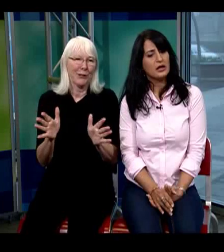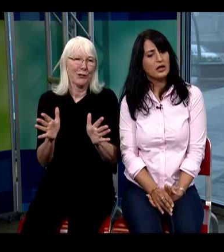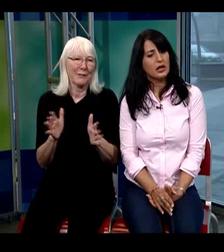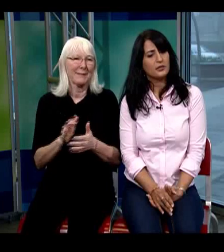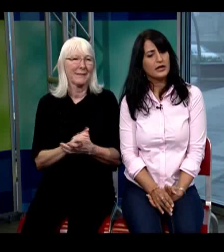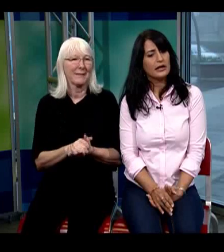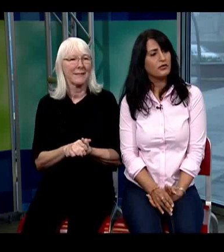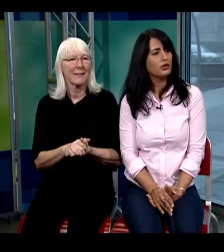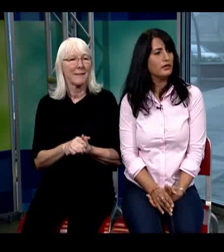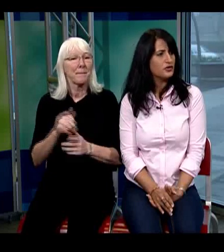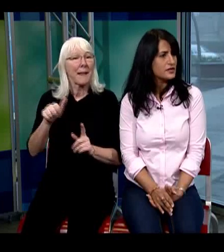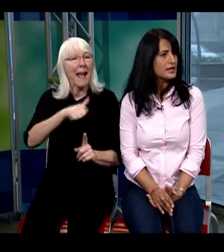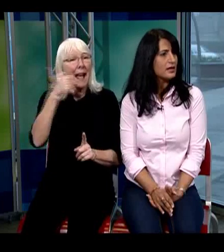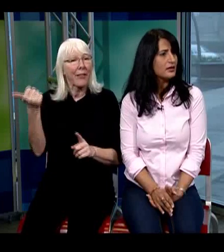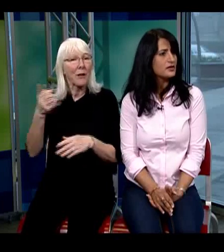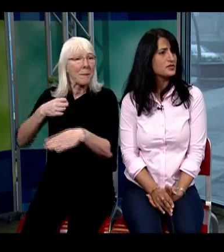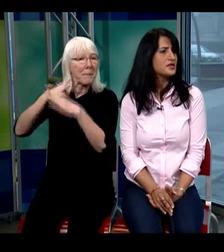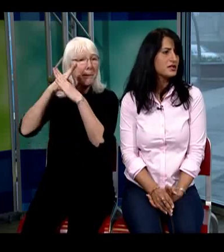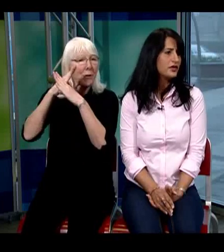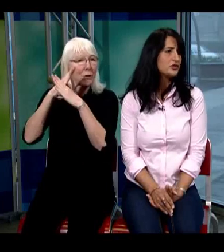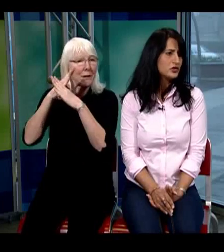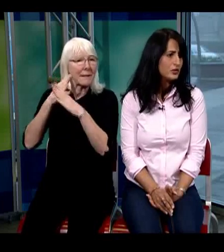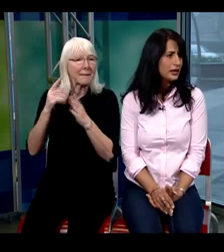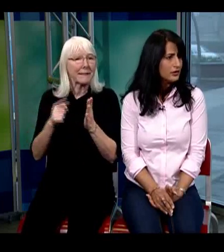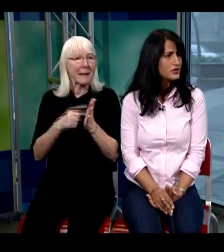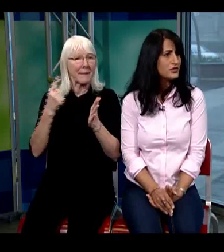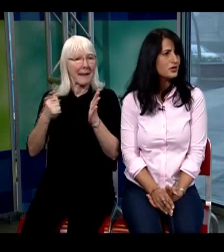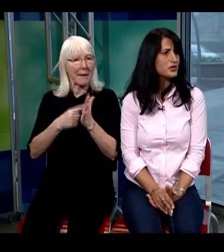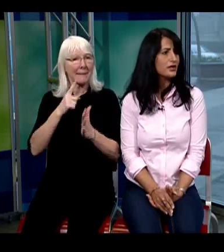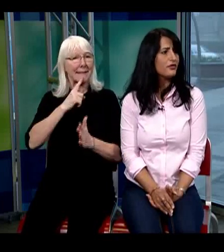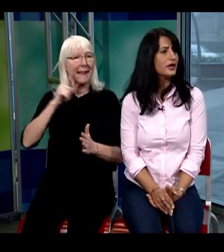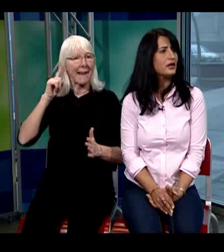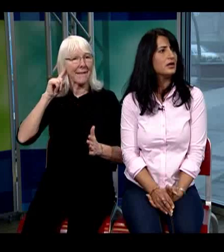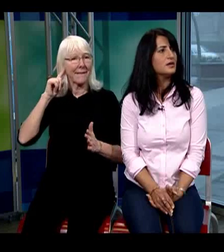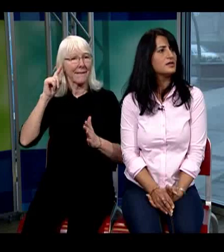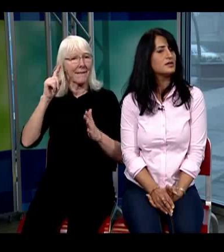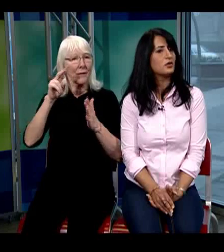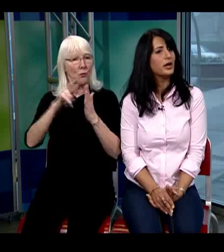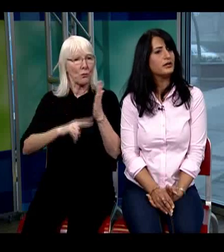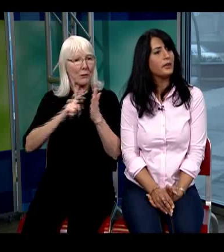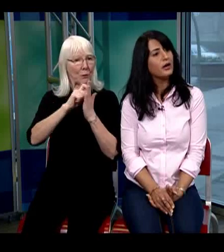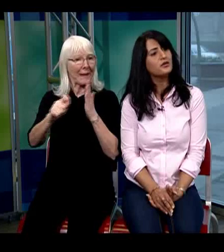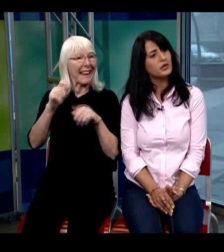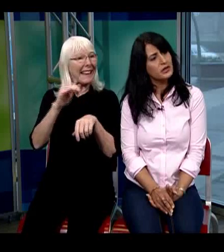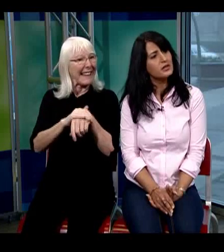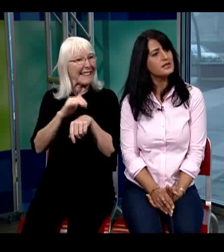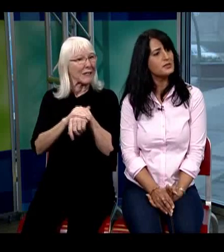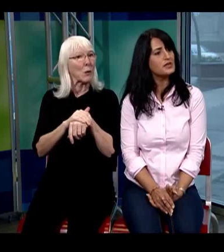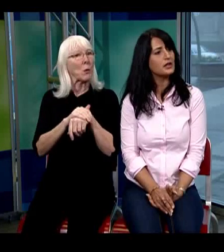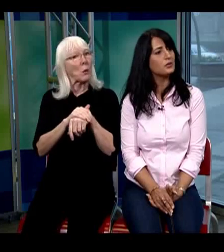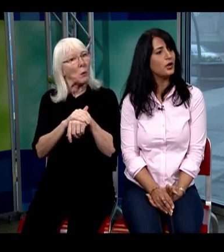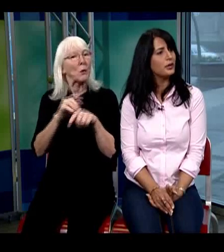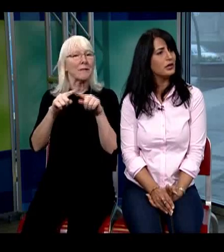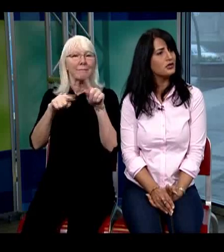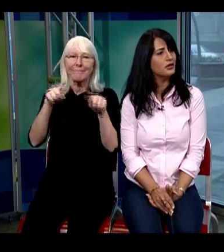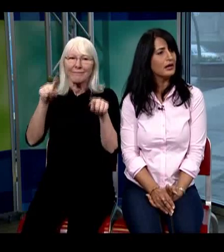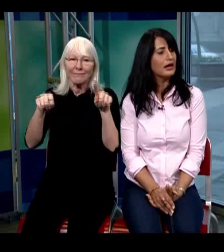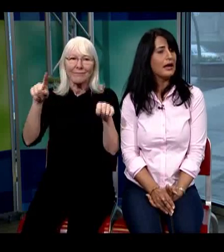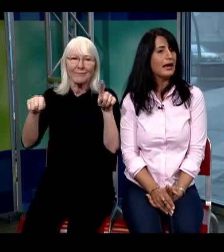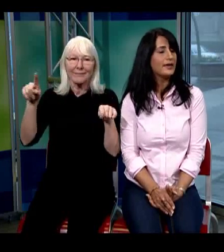the level of literacy specific to English which I find is quite apparent within this particular population and